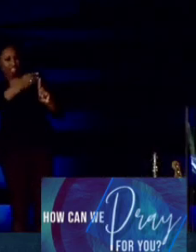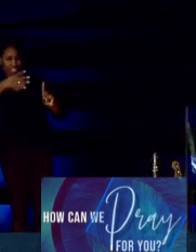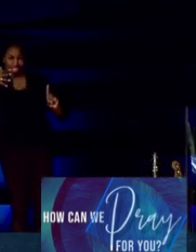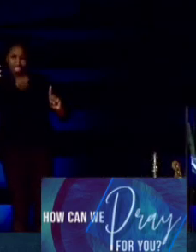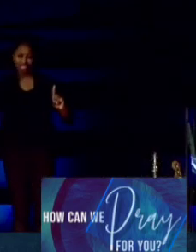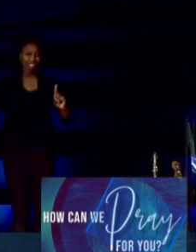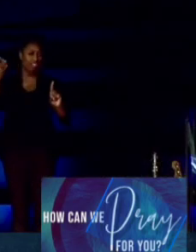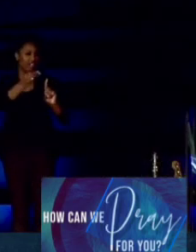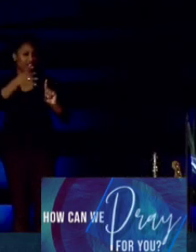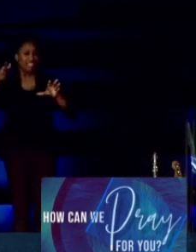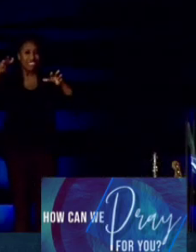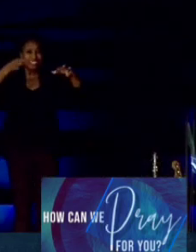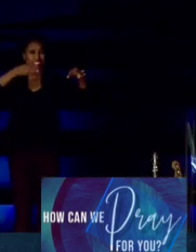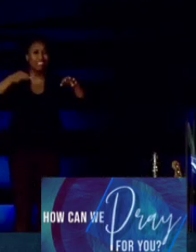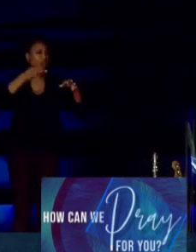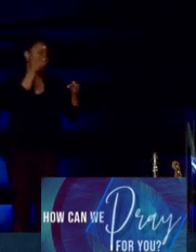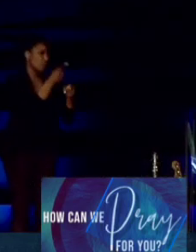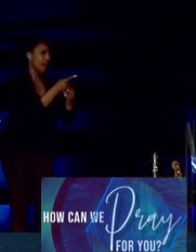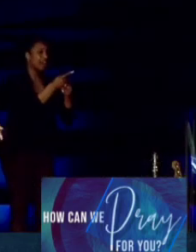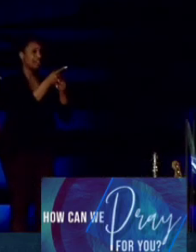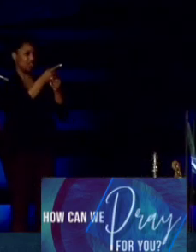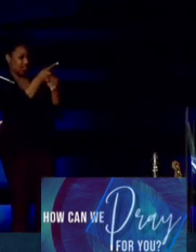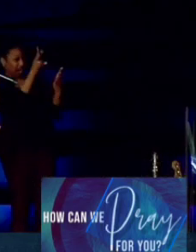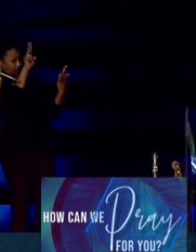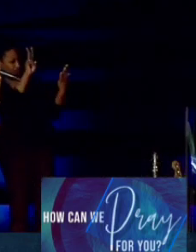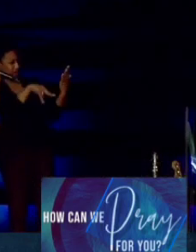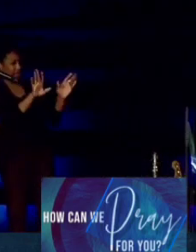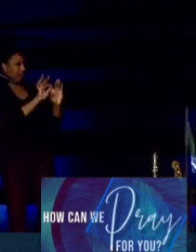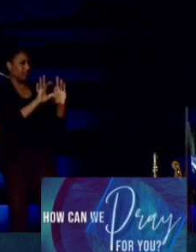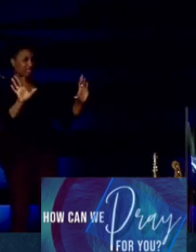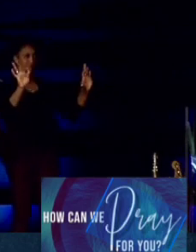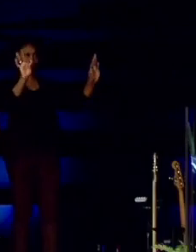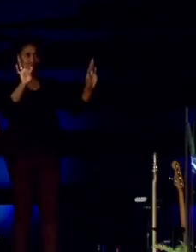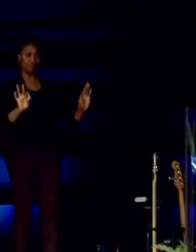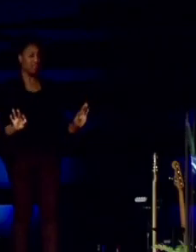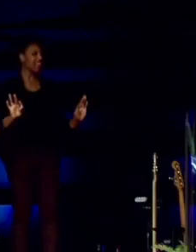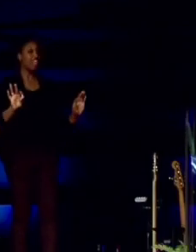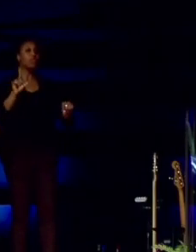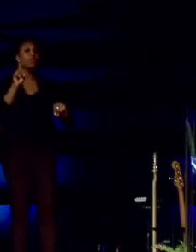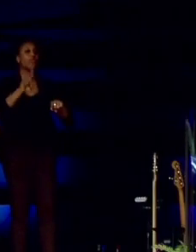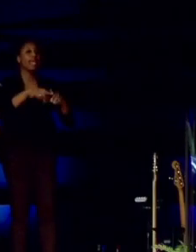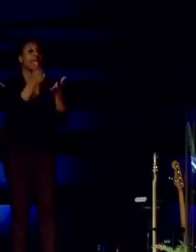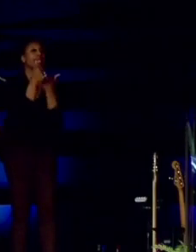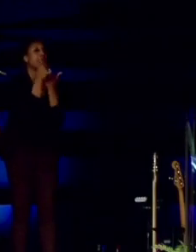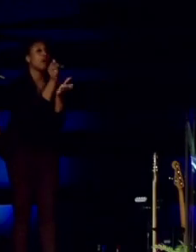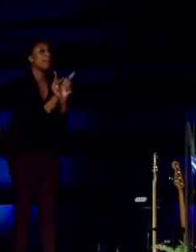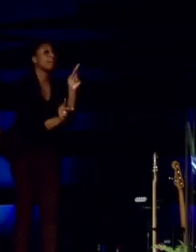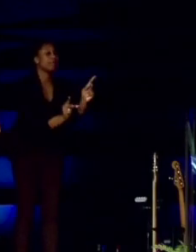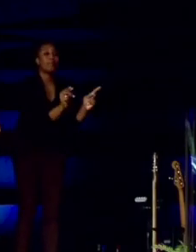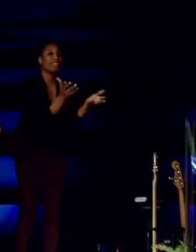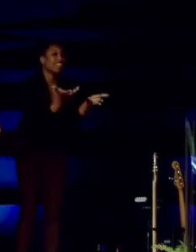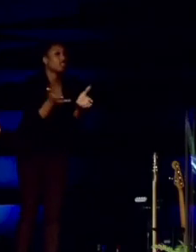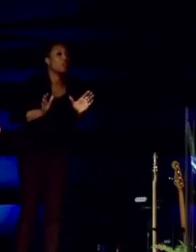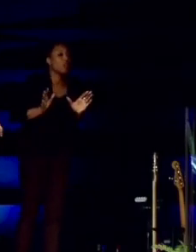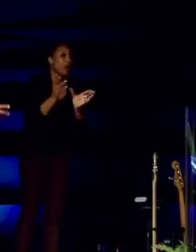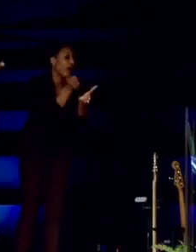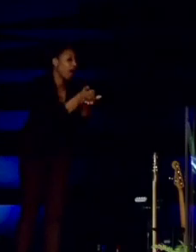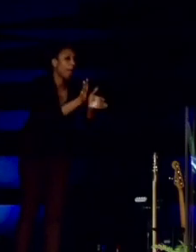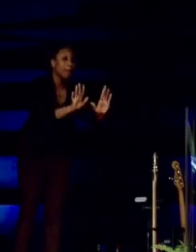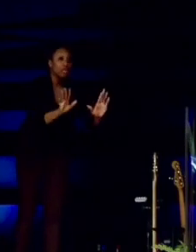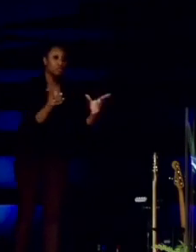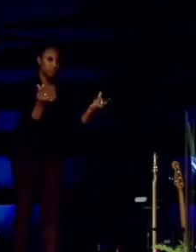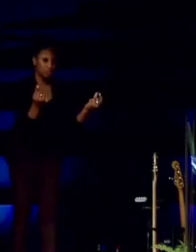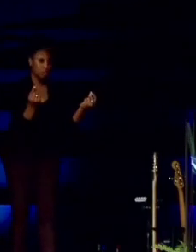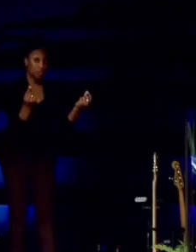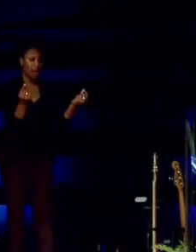set the record straight. You got to read their title clear. But you can't help somebody that don't want to be helped. So you better start learning how